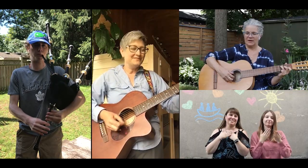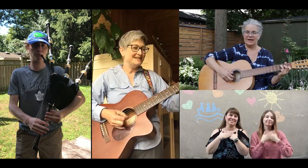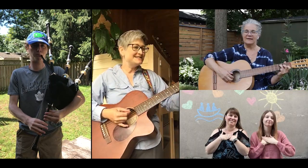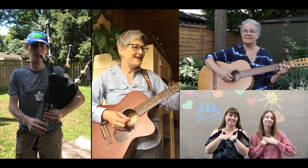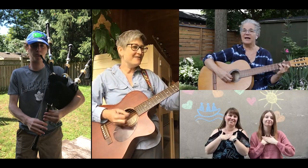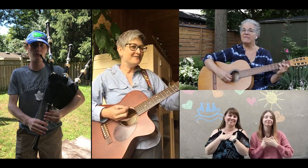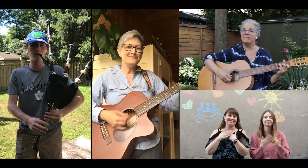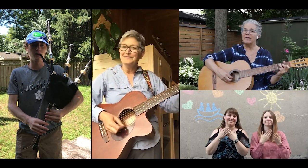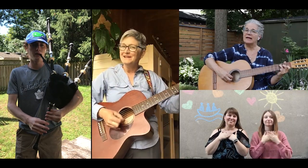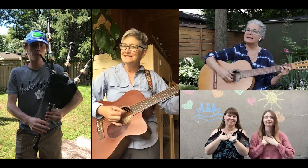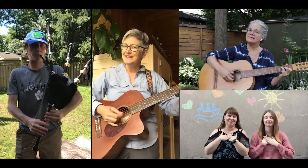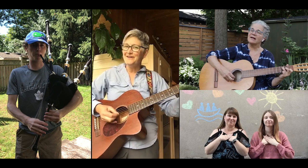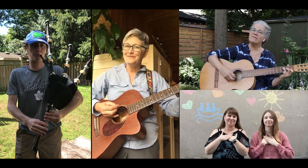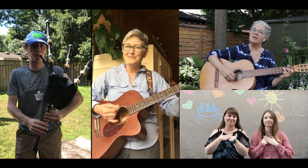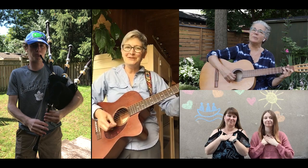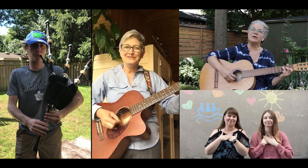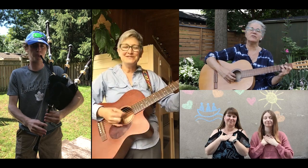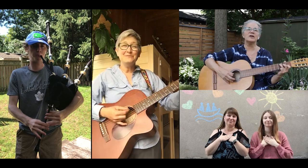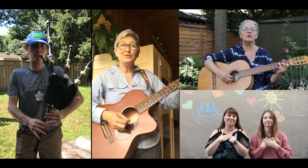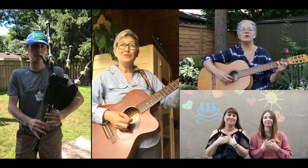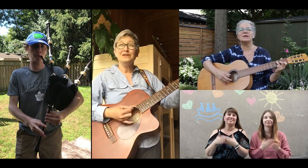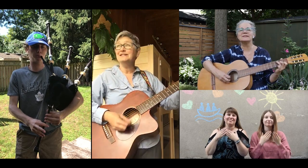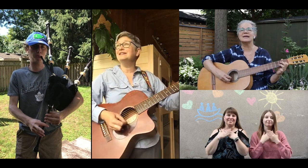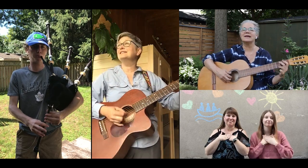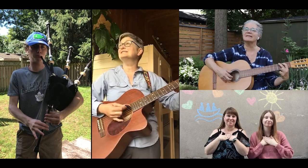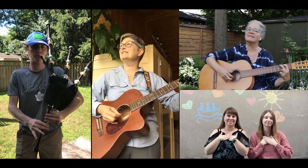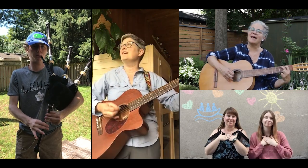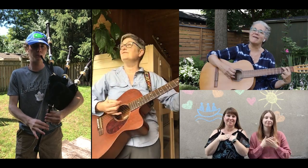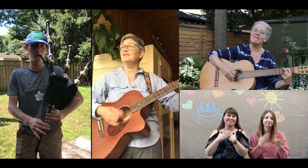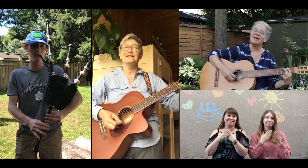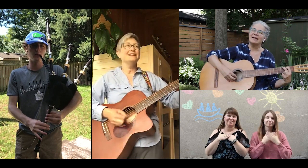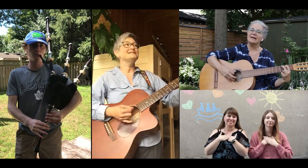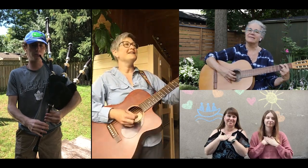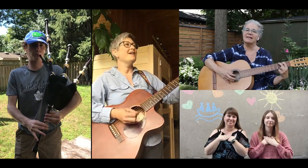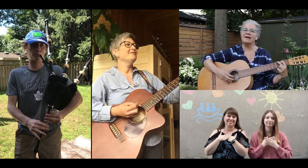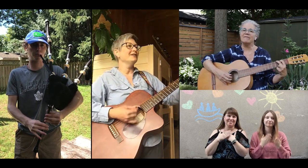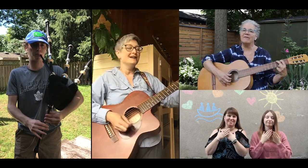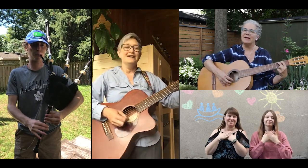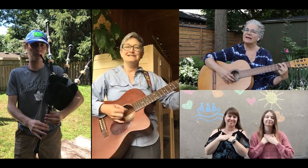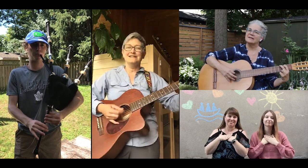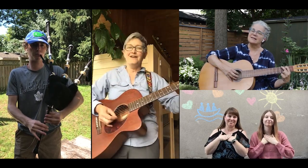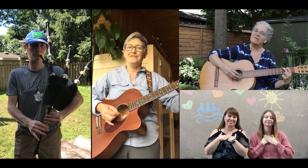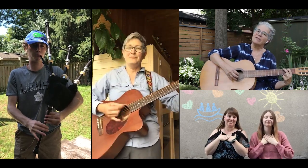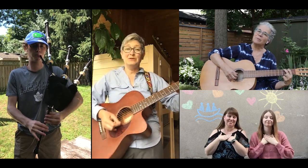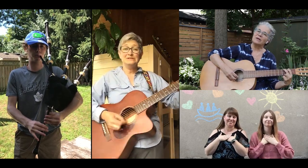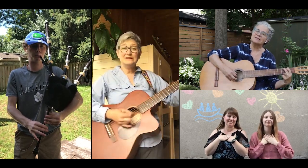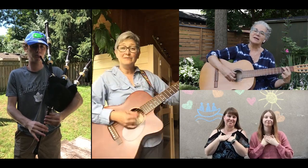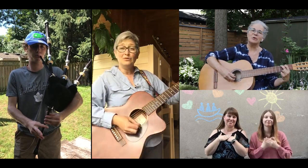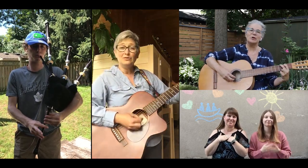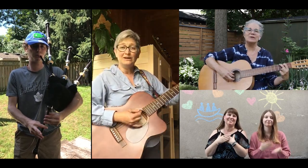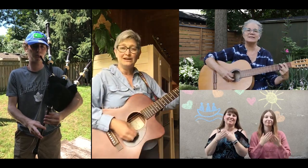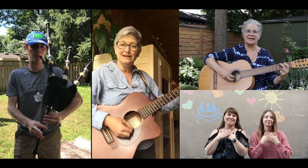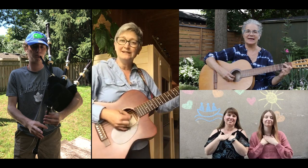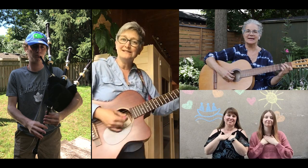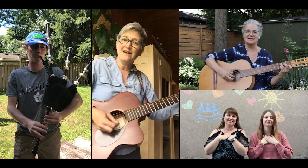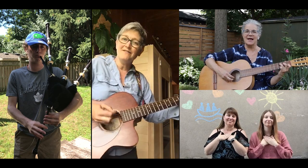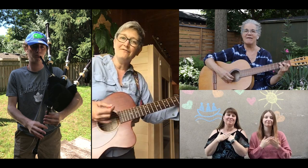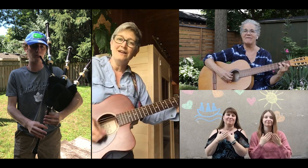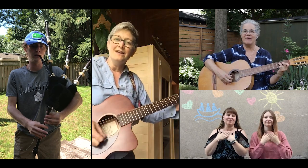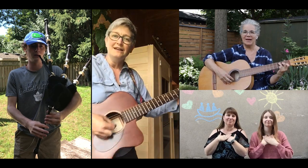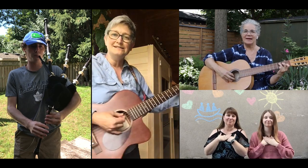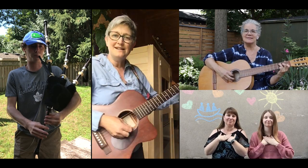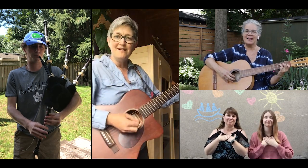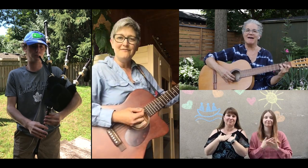love, it's love It's love that builds community It's love, it's love It's love that builds community